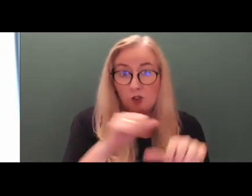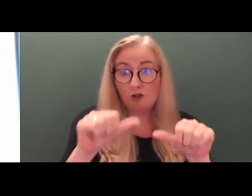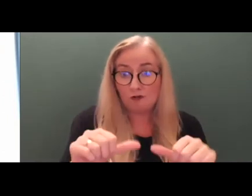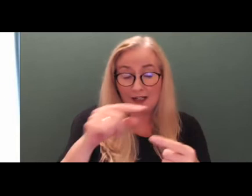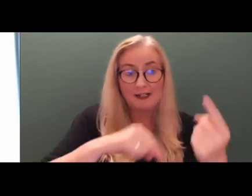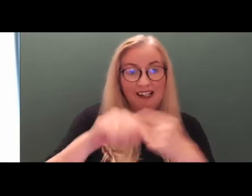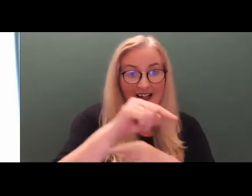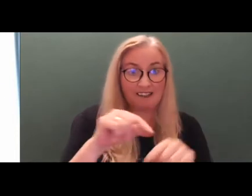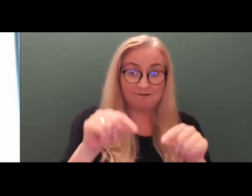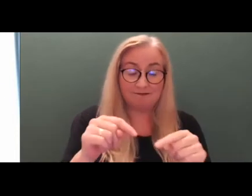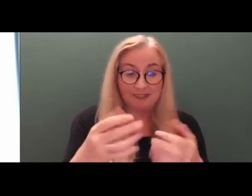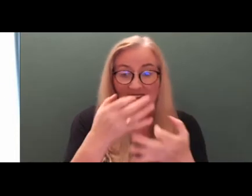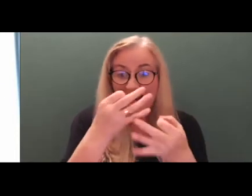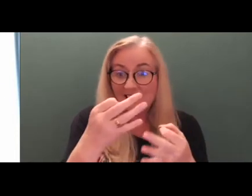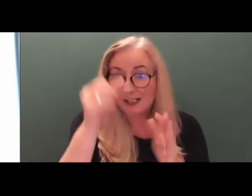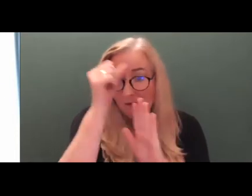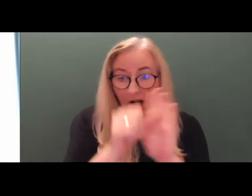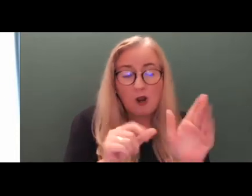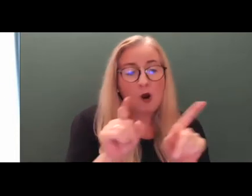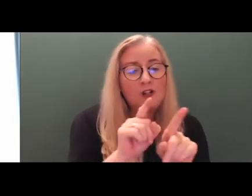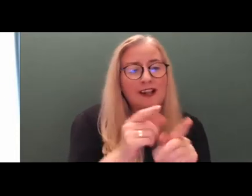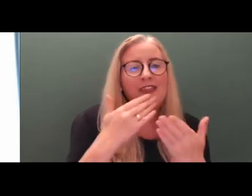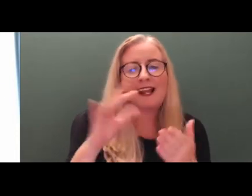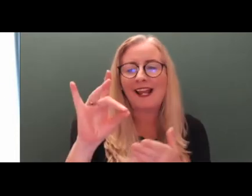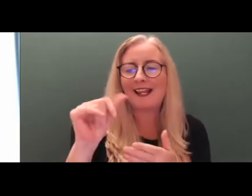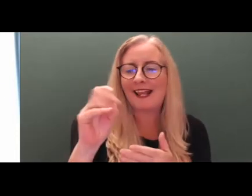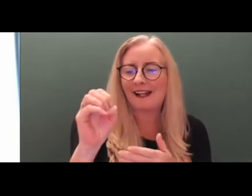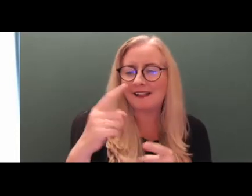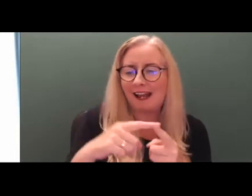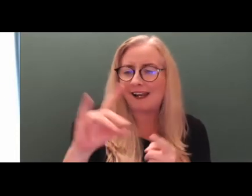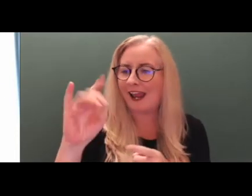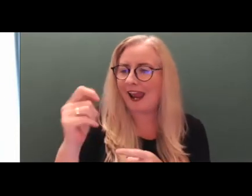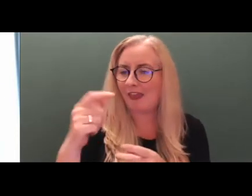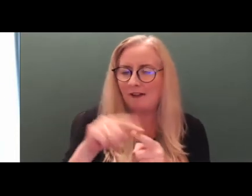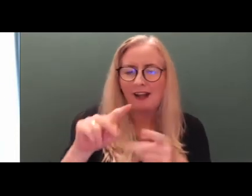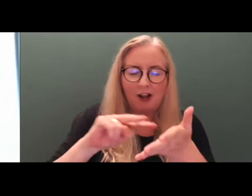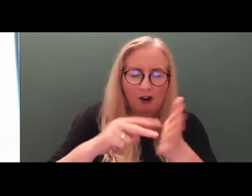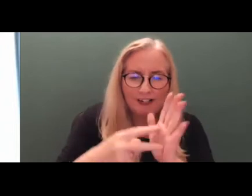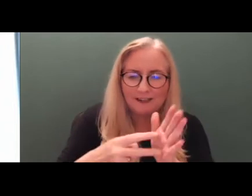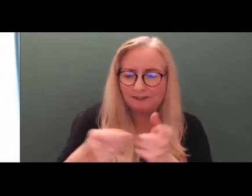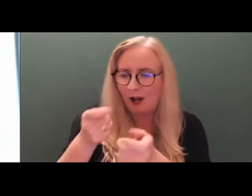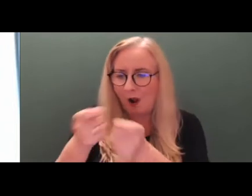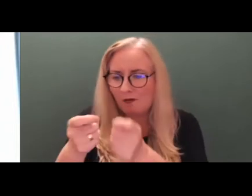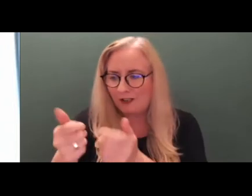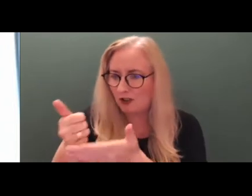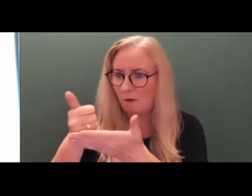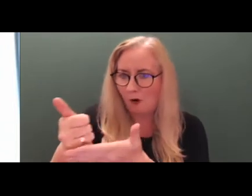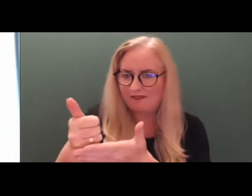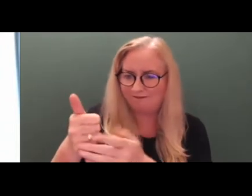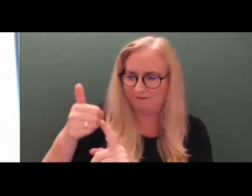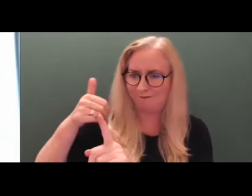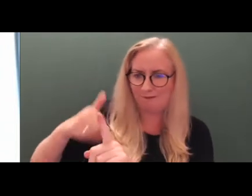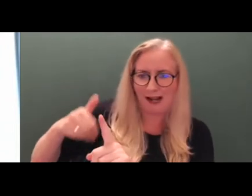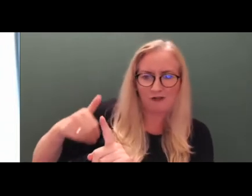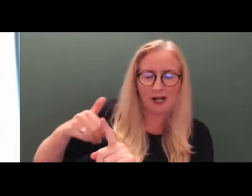experience. And thank you to Kate Jennings and Heather O'Leary for all the logistics and the operational support in the background that has